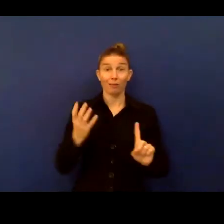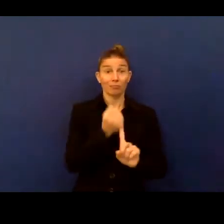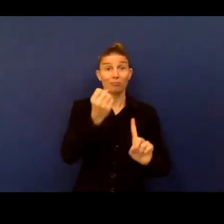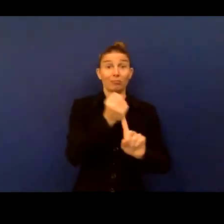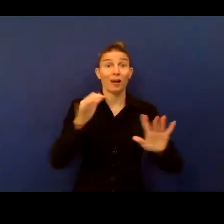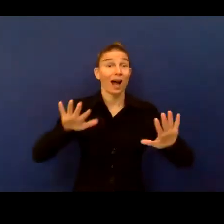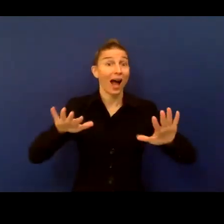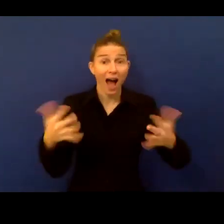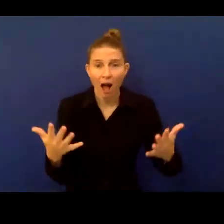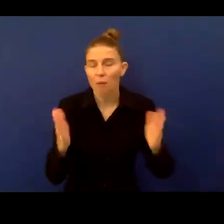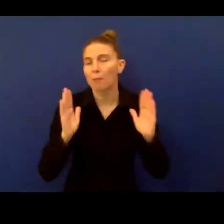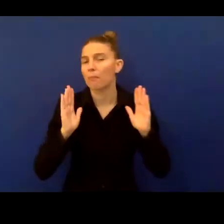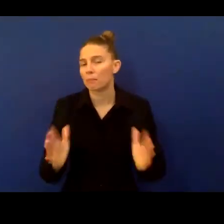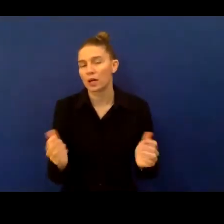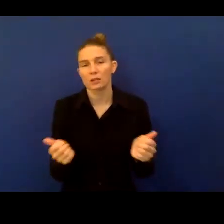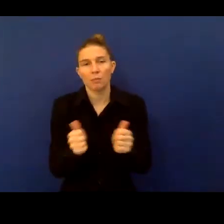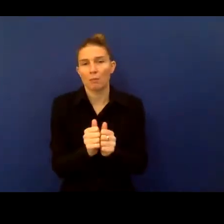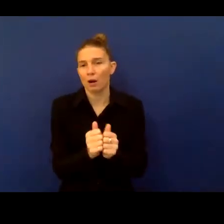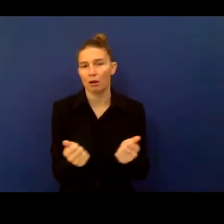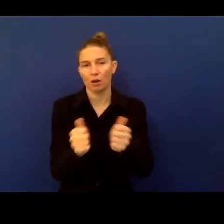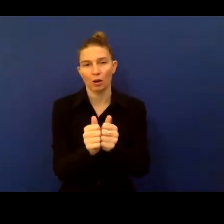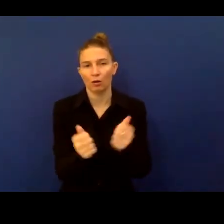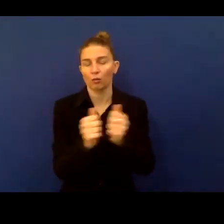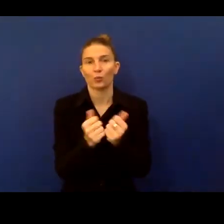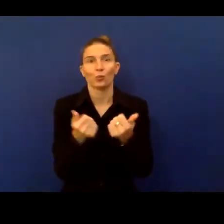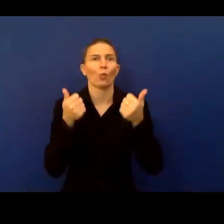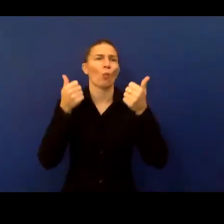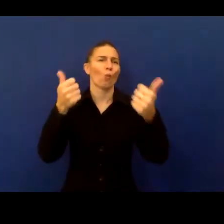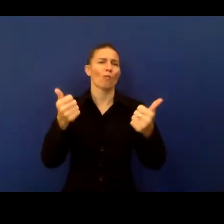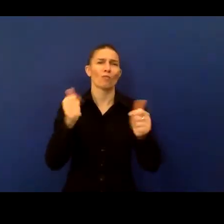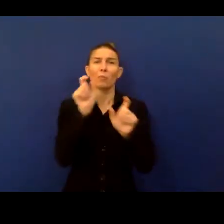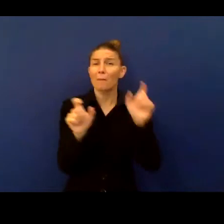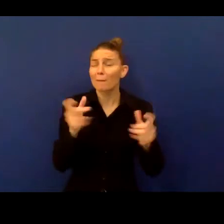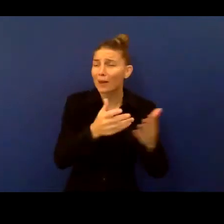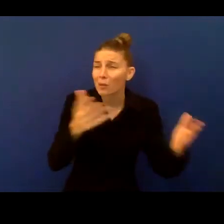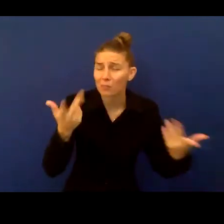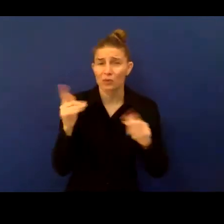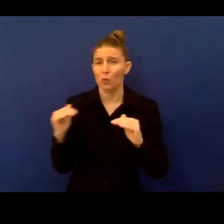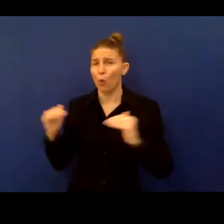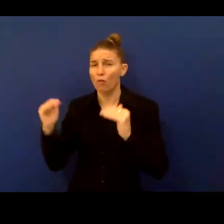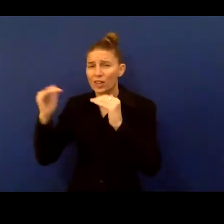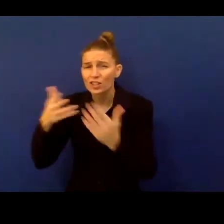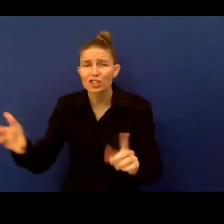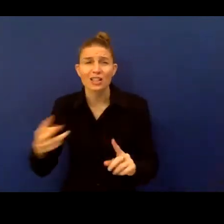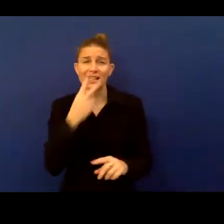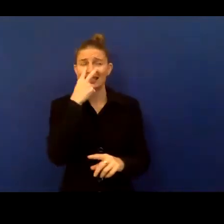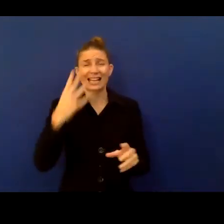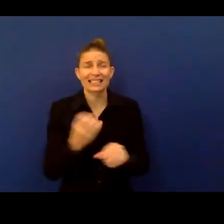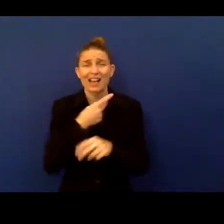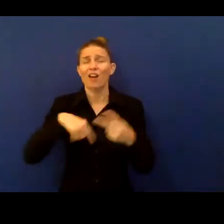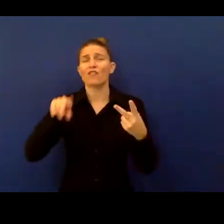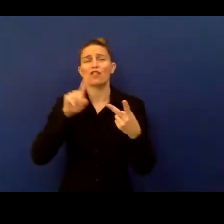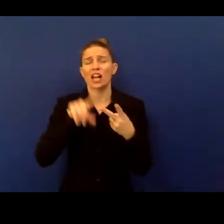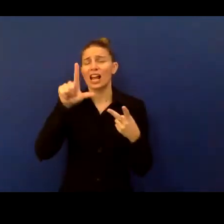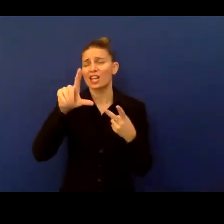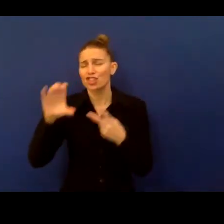partnerships with the wonderful people and organisations that we work with. So Sight Savers and Leonard Cheshire leading two